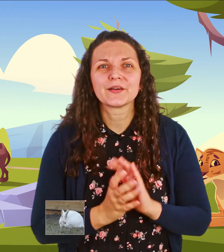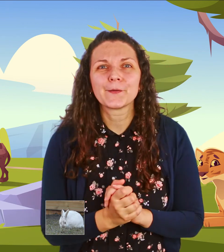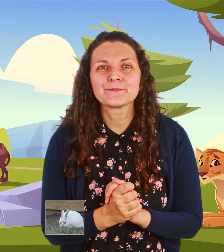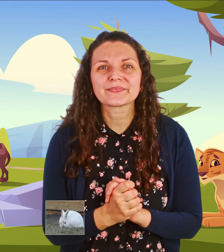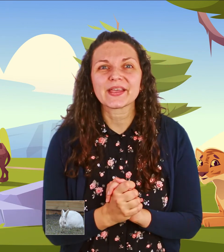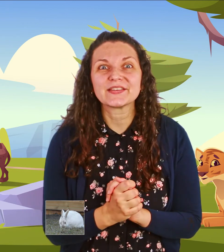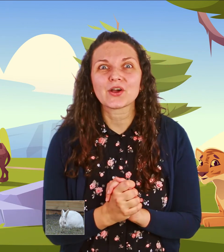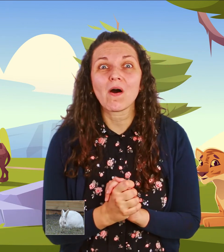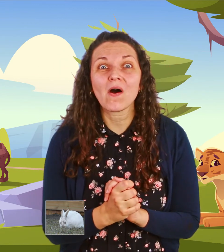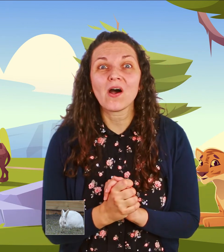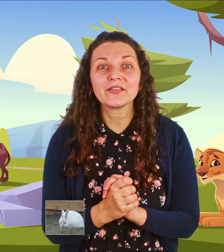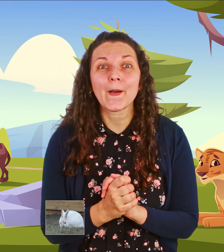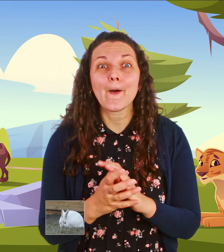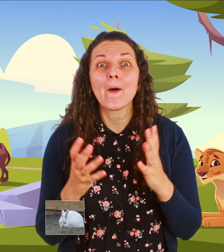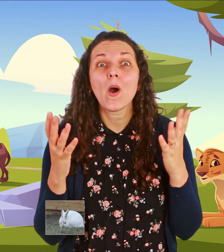It's called a